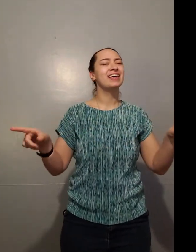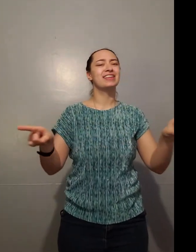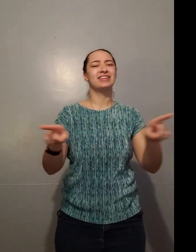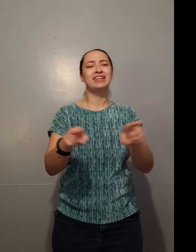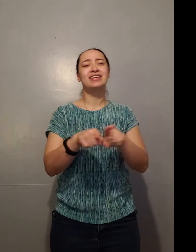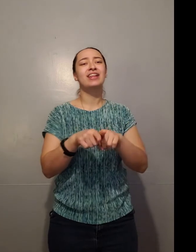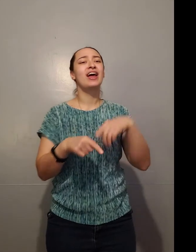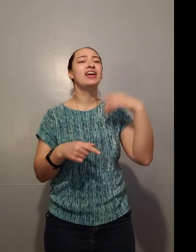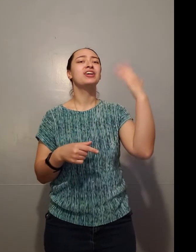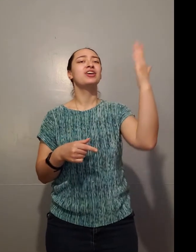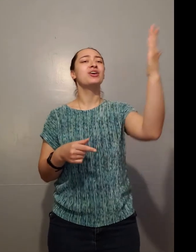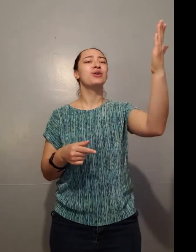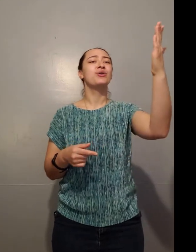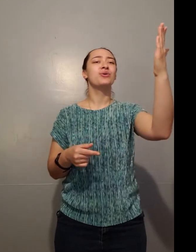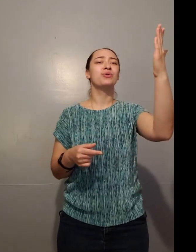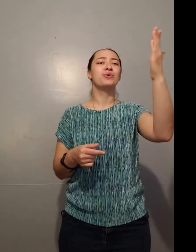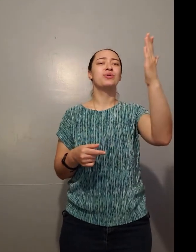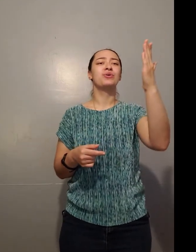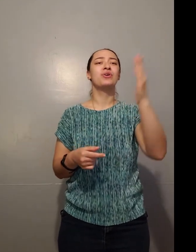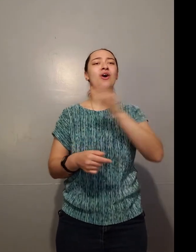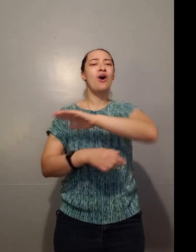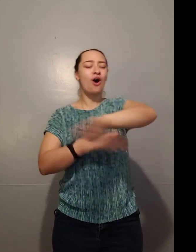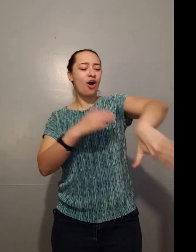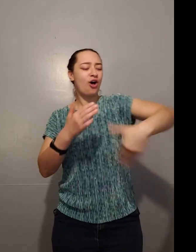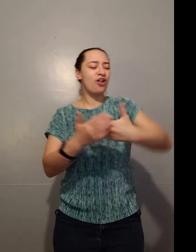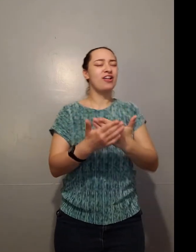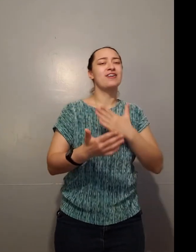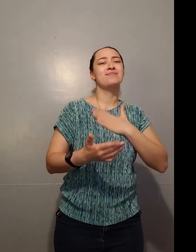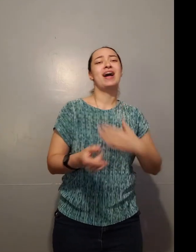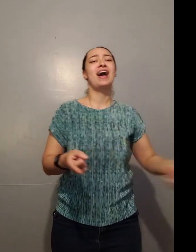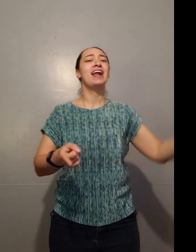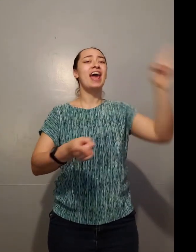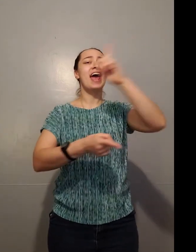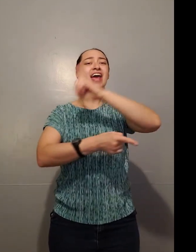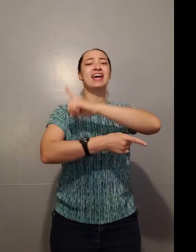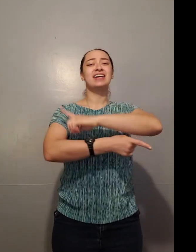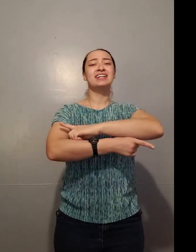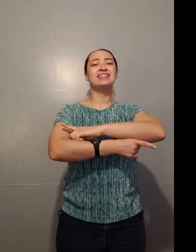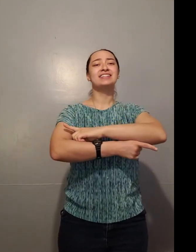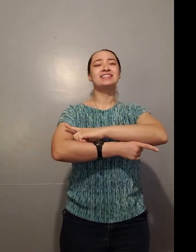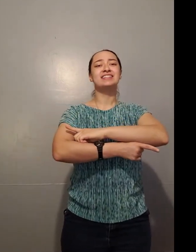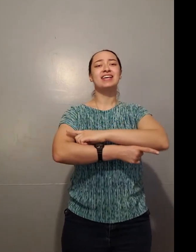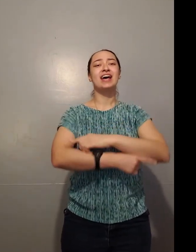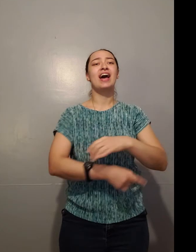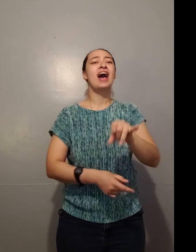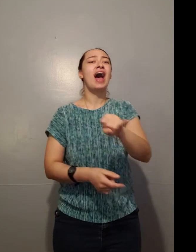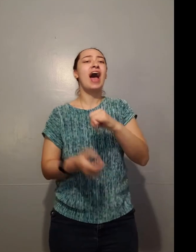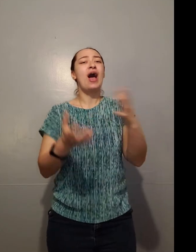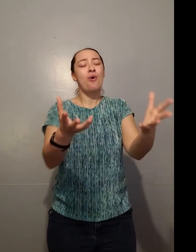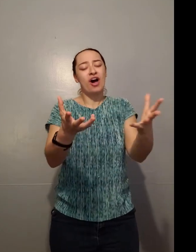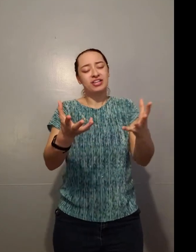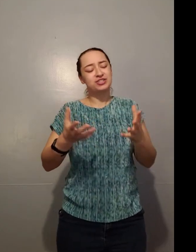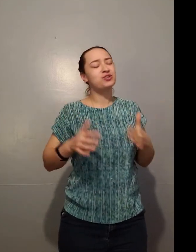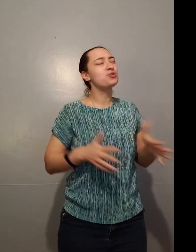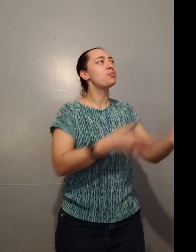like you. And all of my aims, I want to